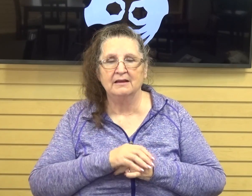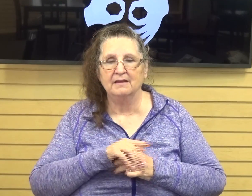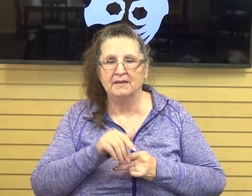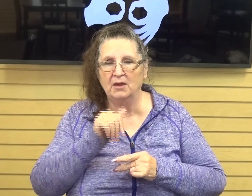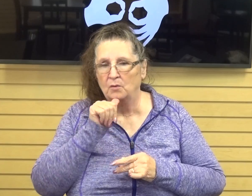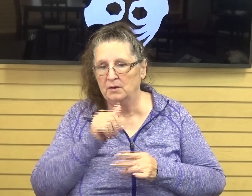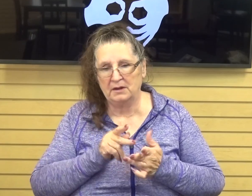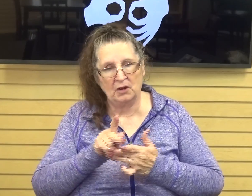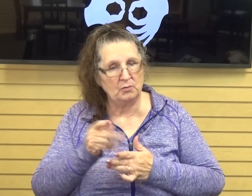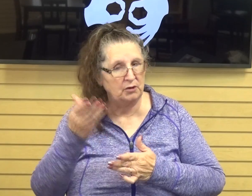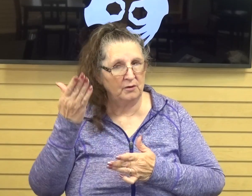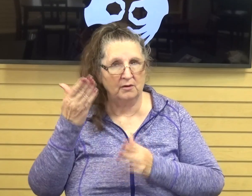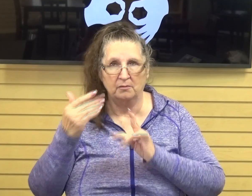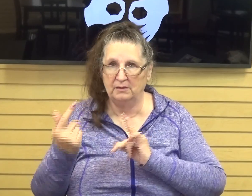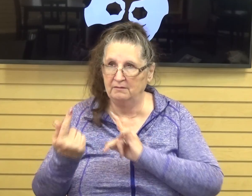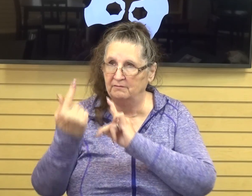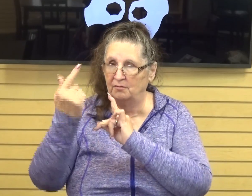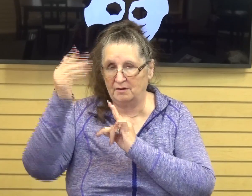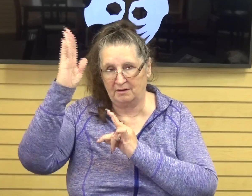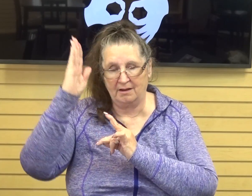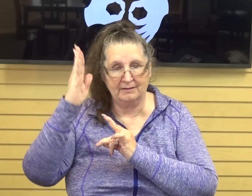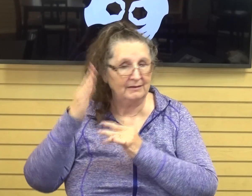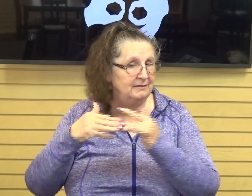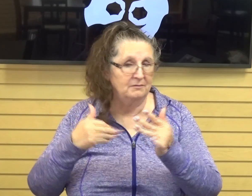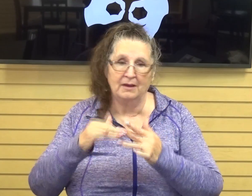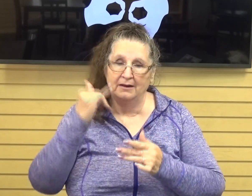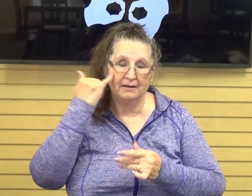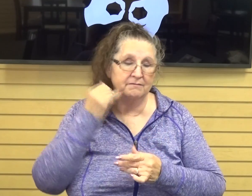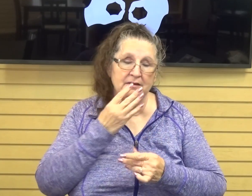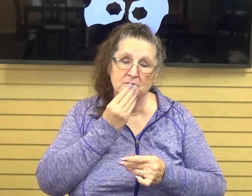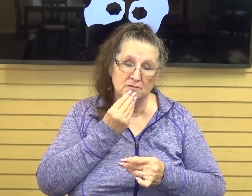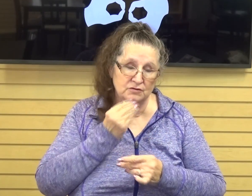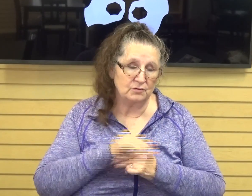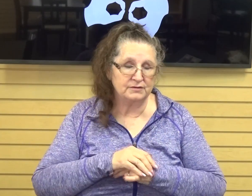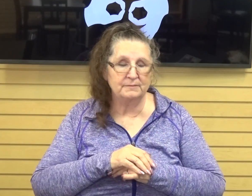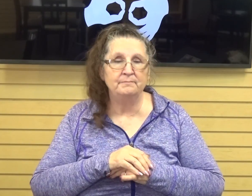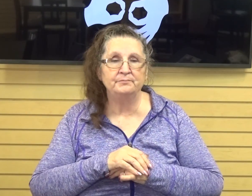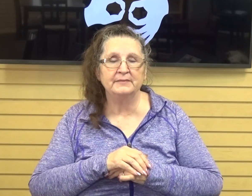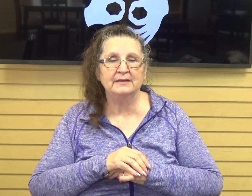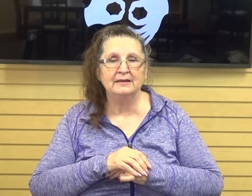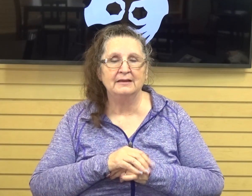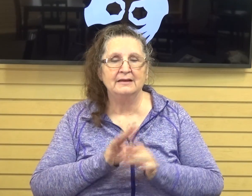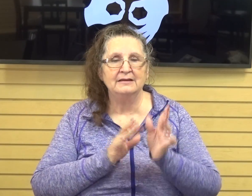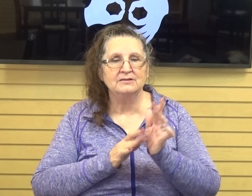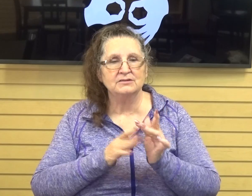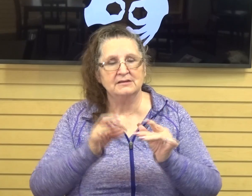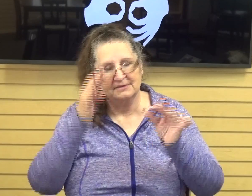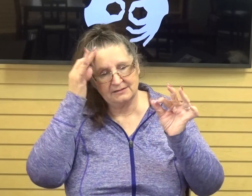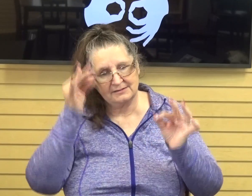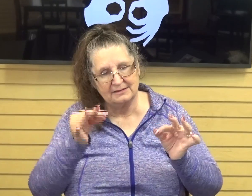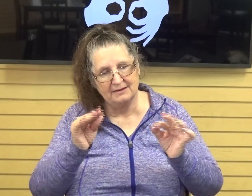pure before God, even if they were Jews. At any rate, so Jesus decides he's going to head on up to